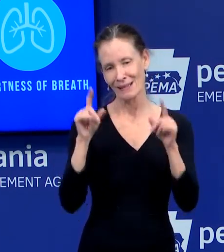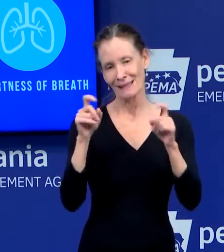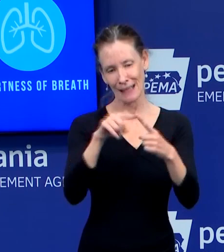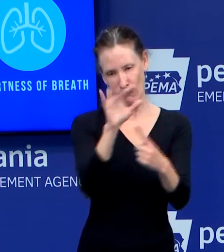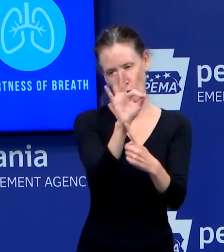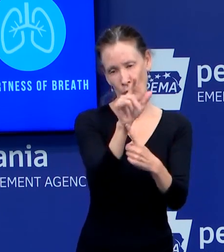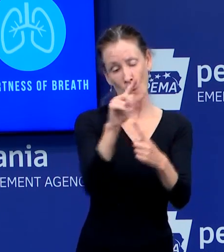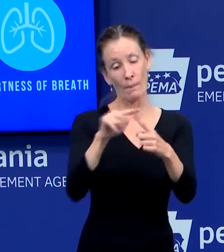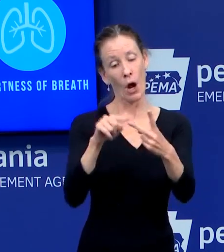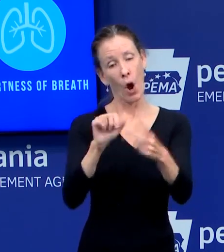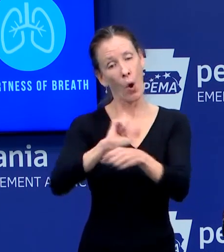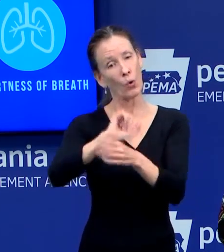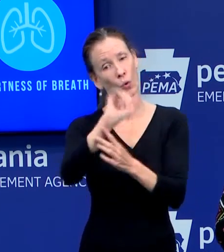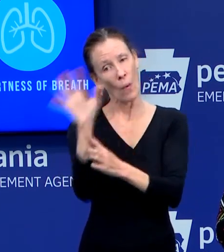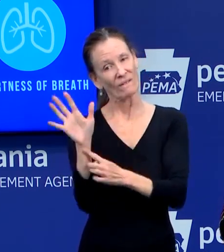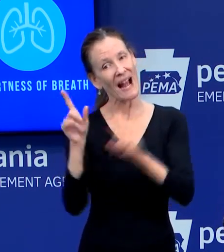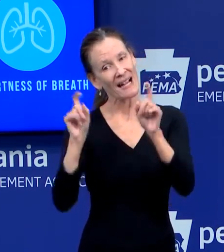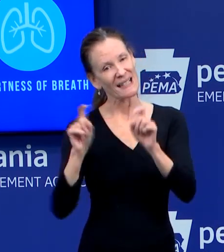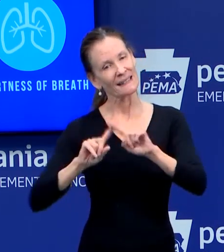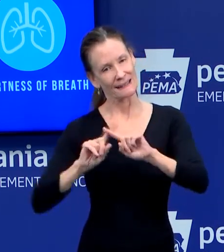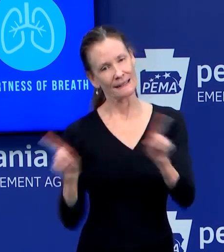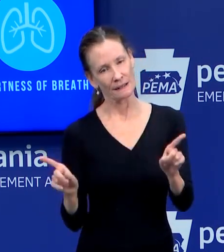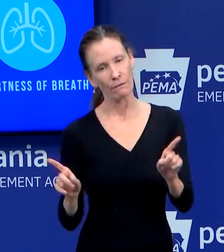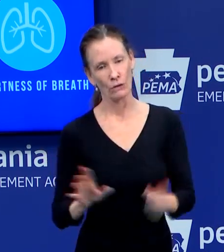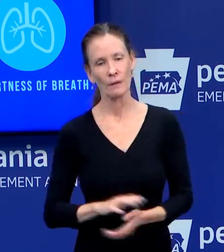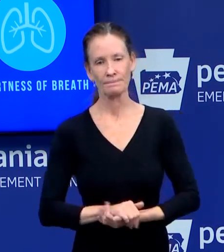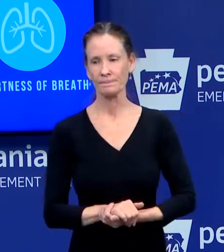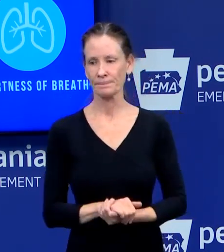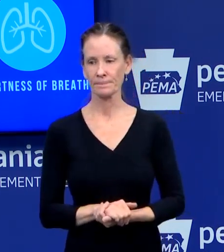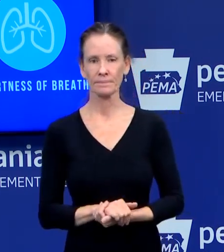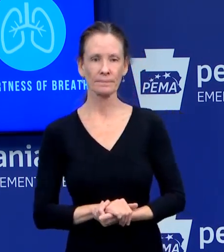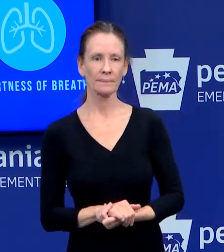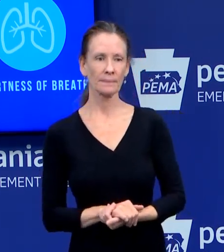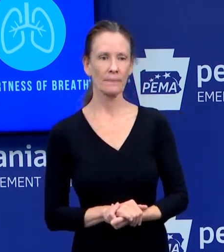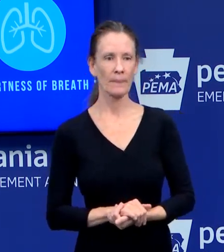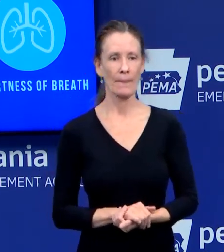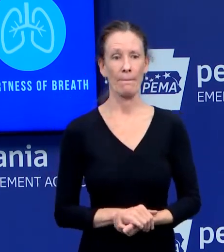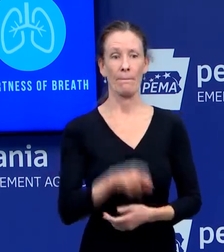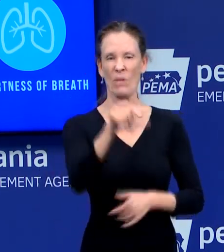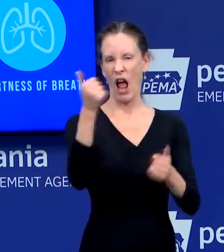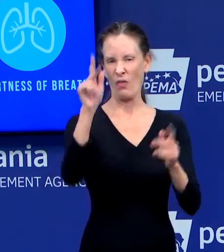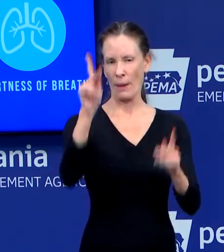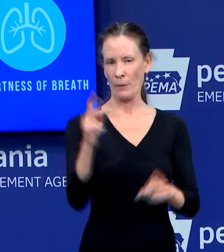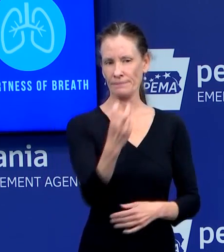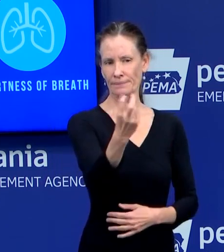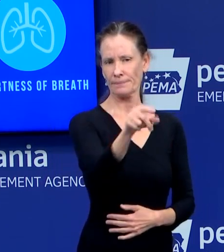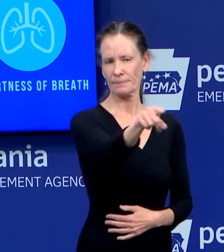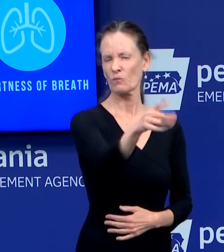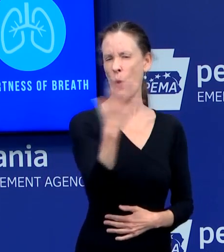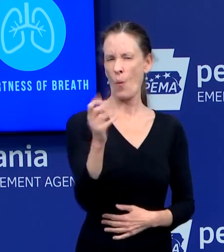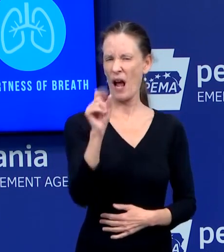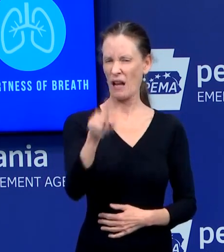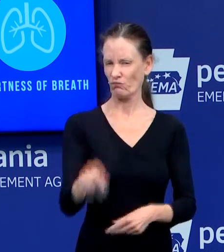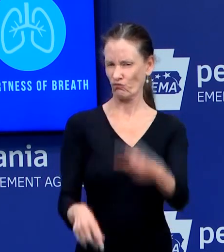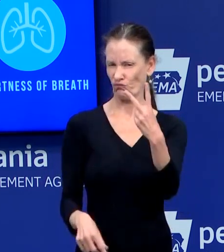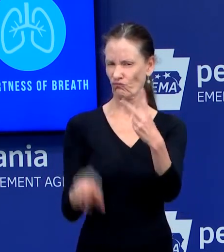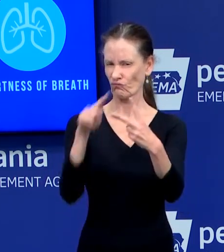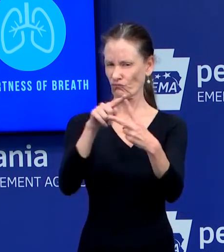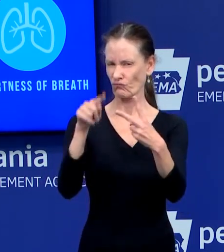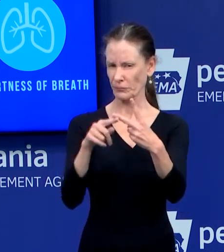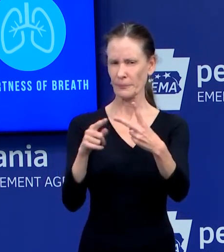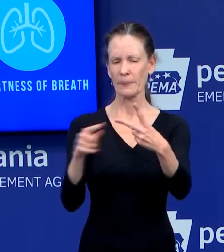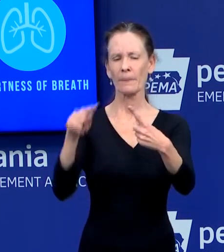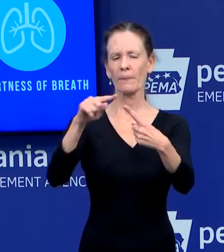without, we're not there yet. Chelsea then David. Could you, kind of two-part question. Could you talk about social distancing? Yes. We've been hearing